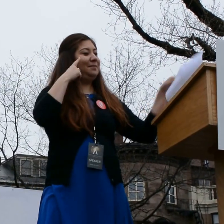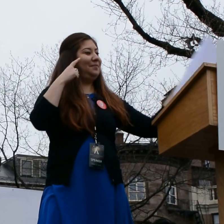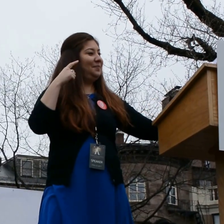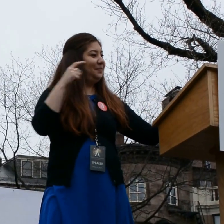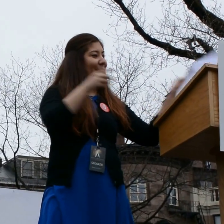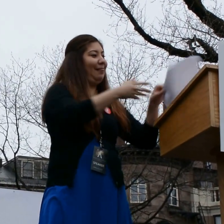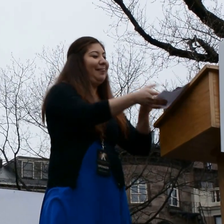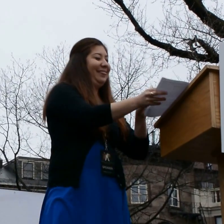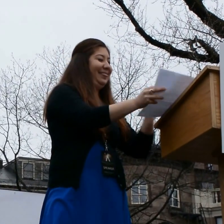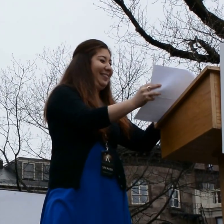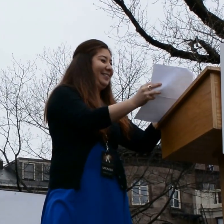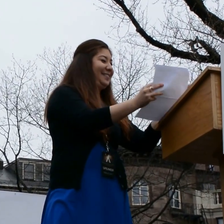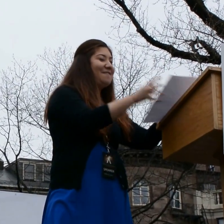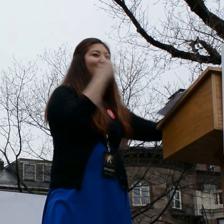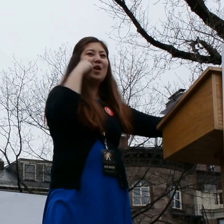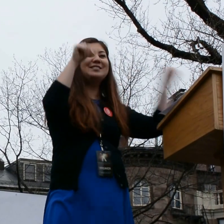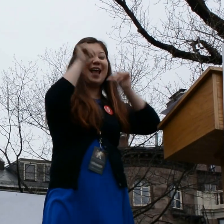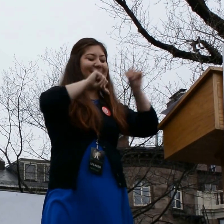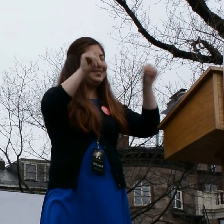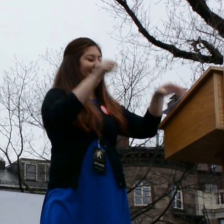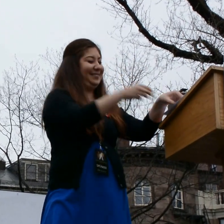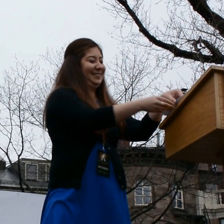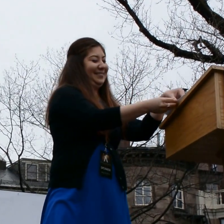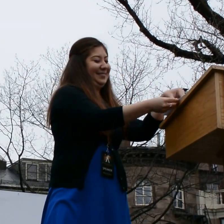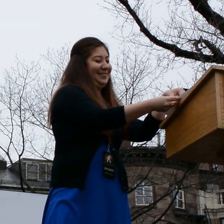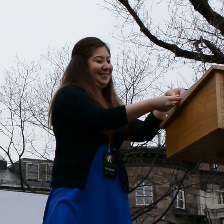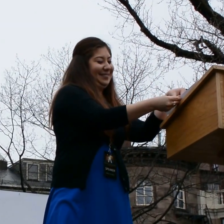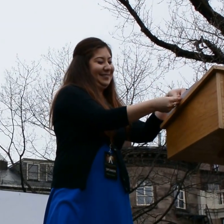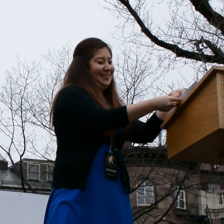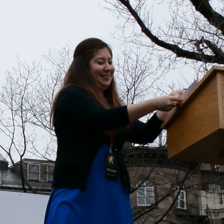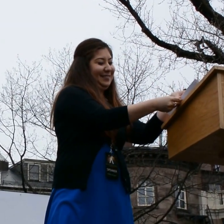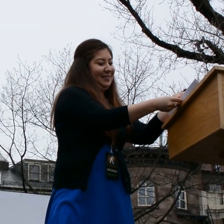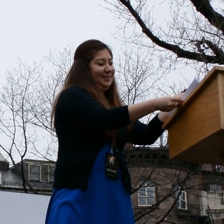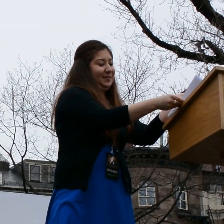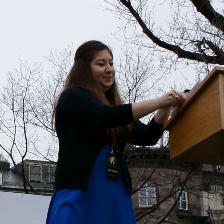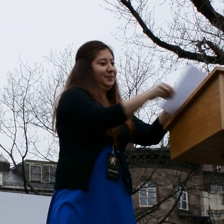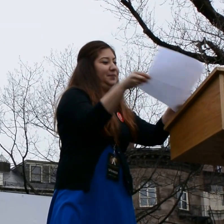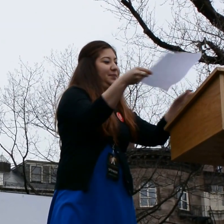For science to advance, we need you.